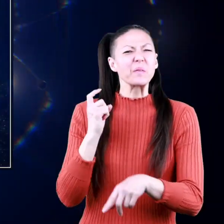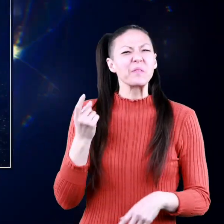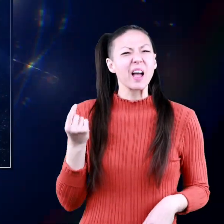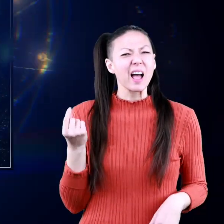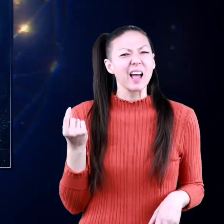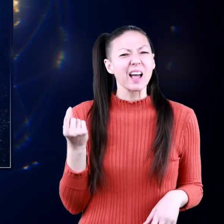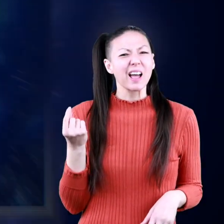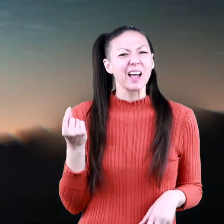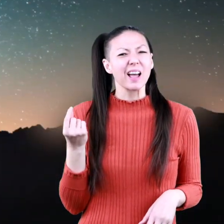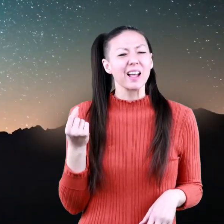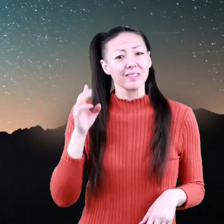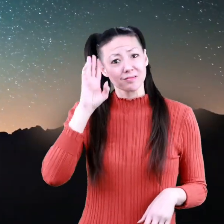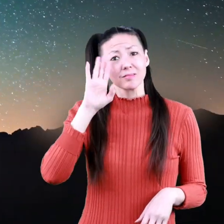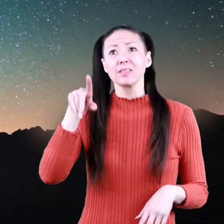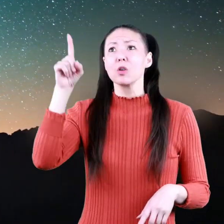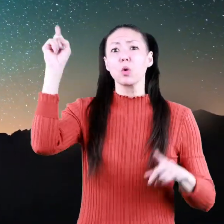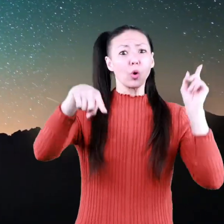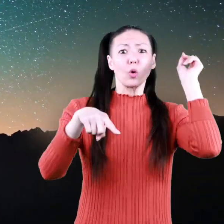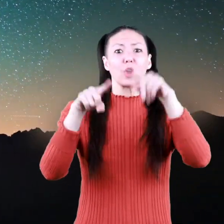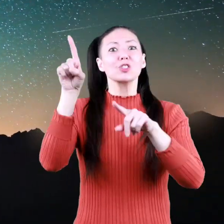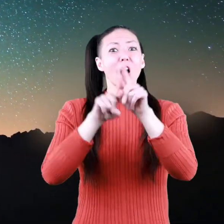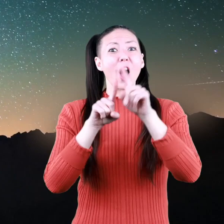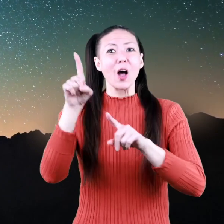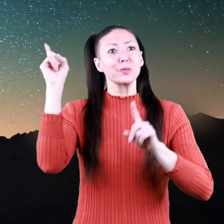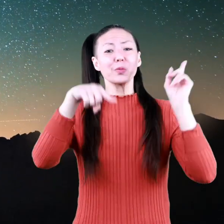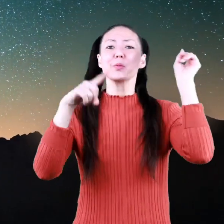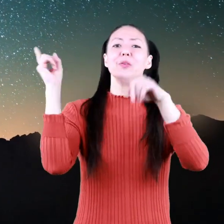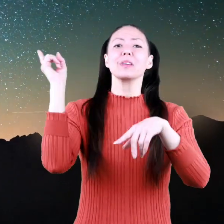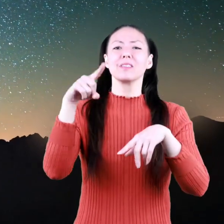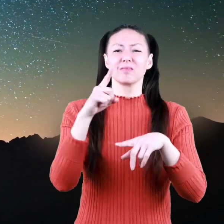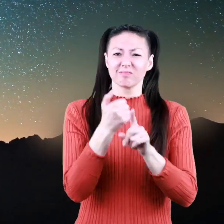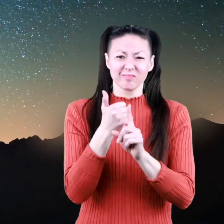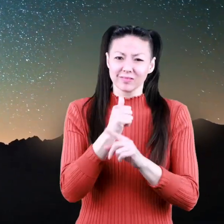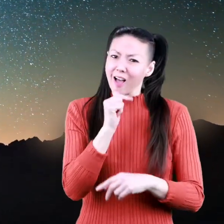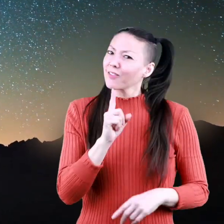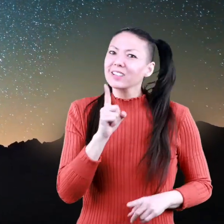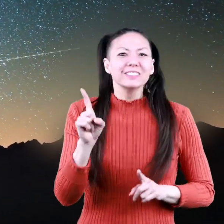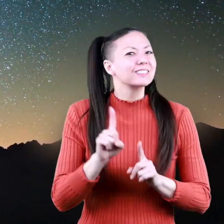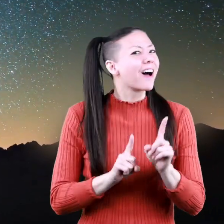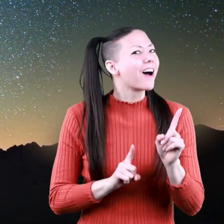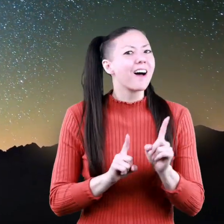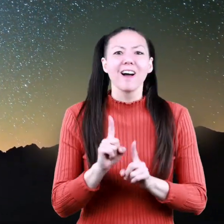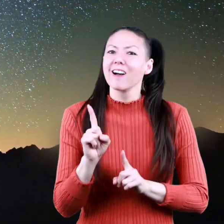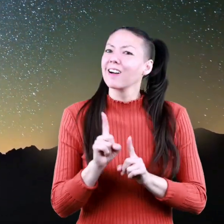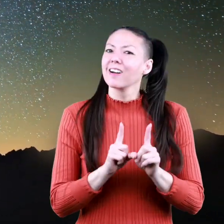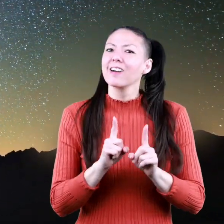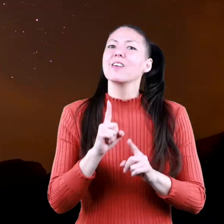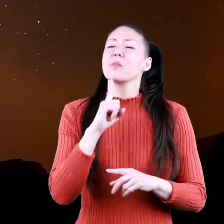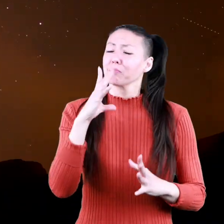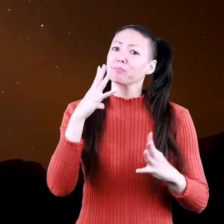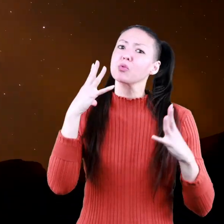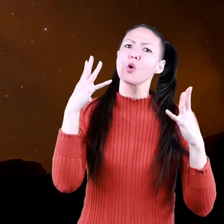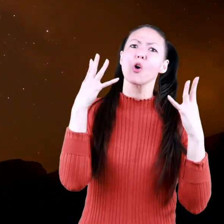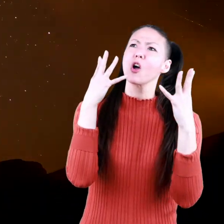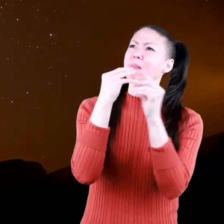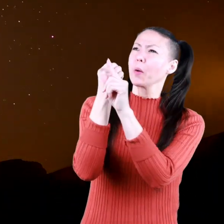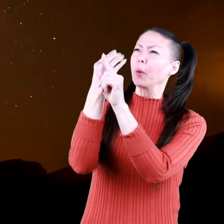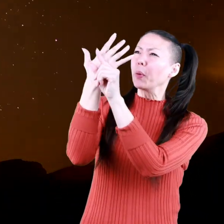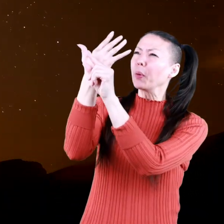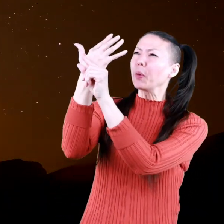more. Did you know that shooting stars are not really stars? These beautiful streaks of light are